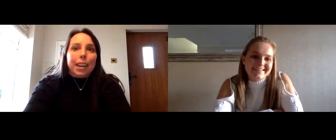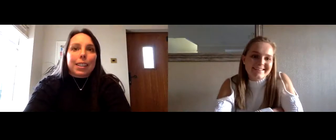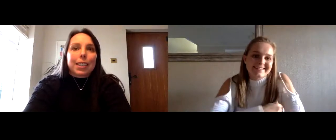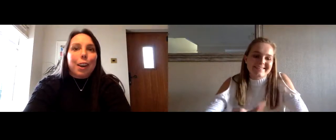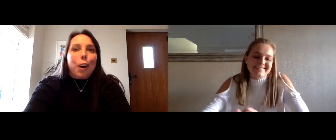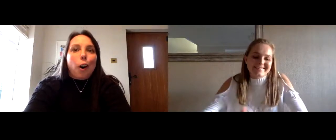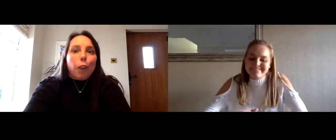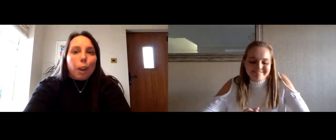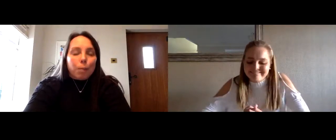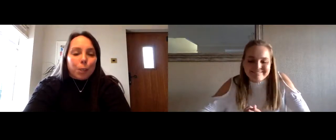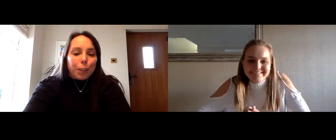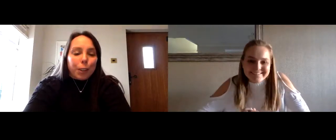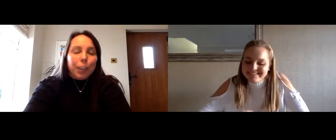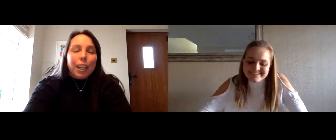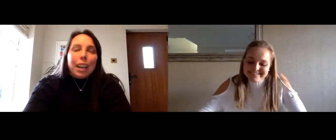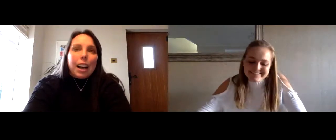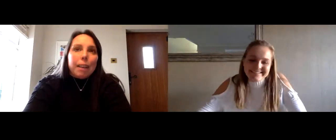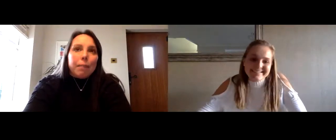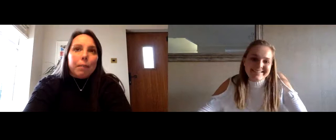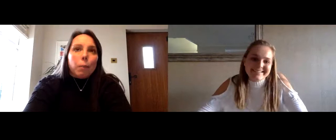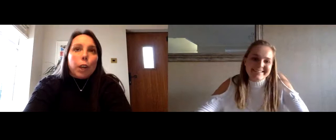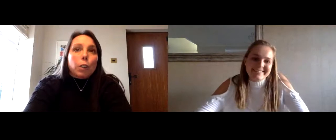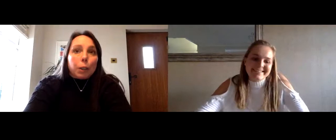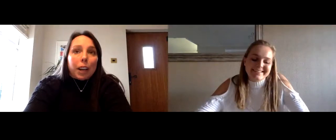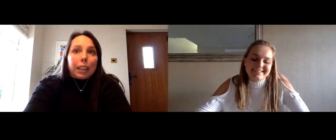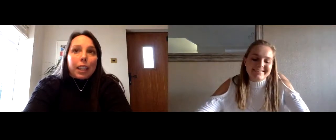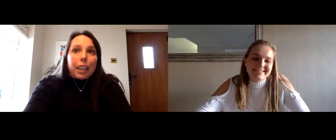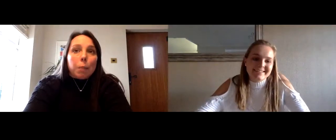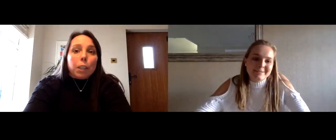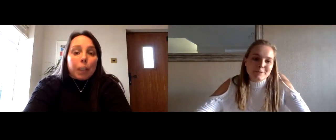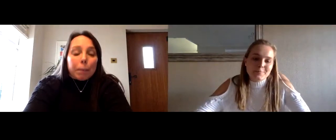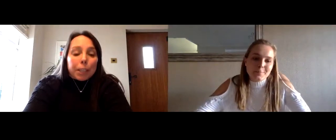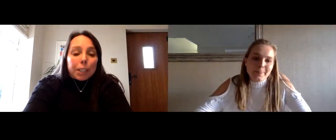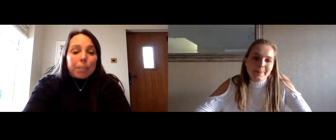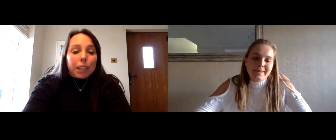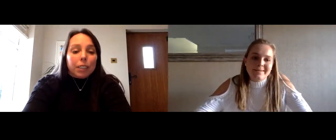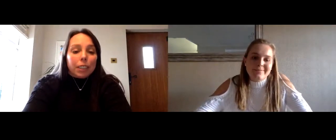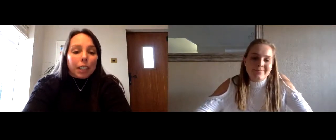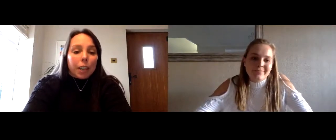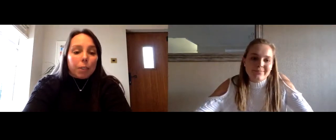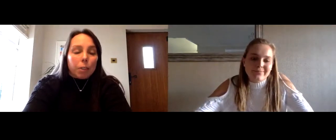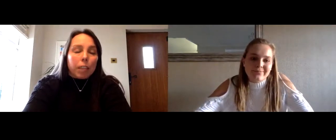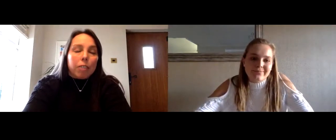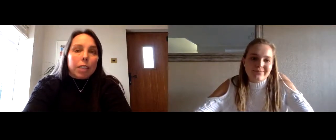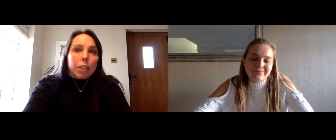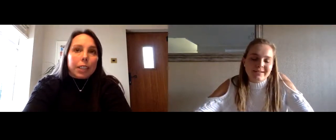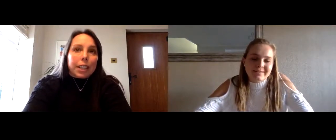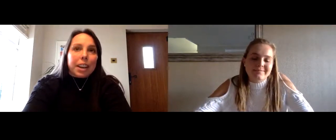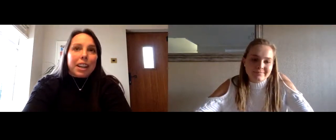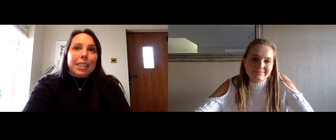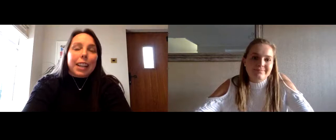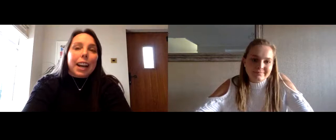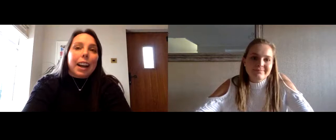olympics on home soil and we also had the world championships in london in the o2 arena in